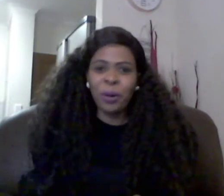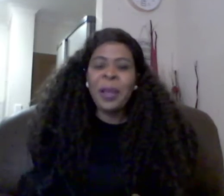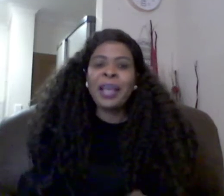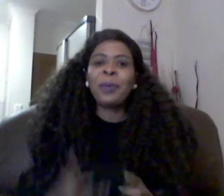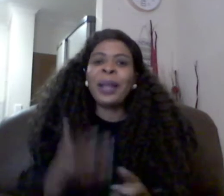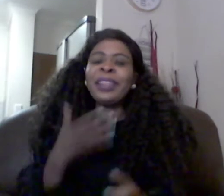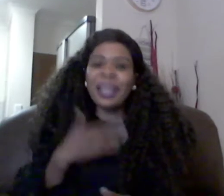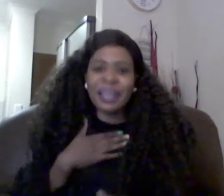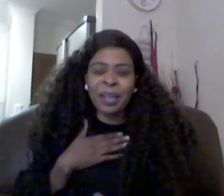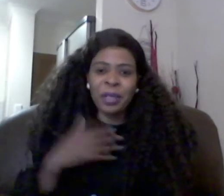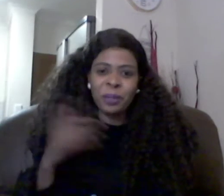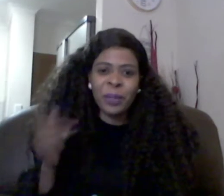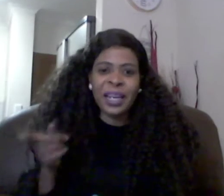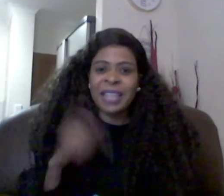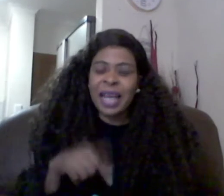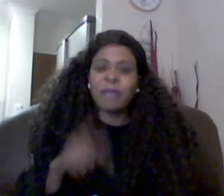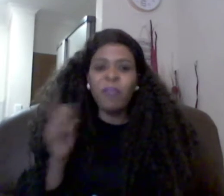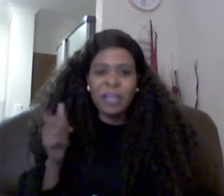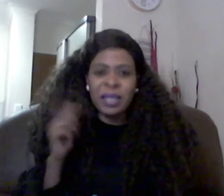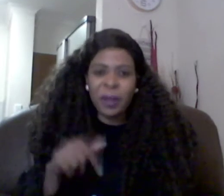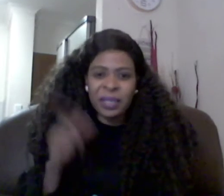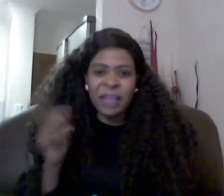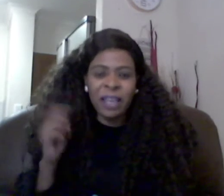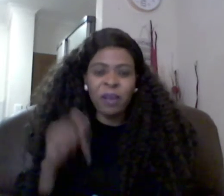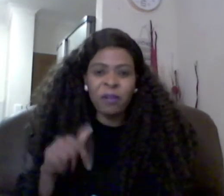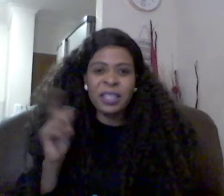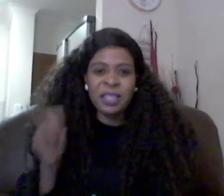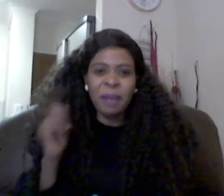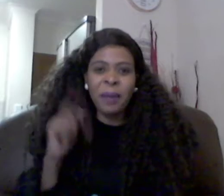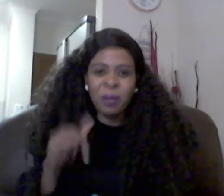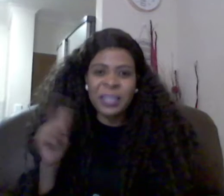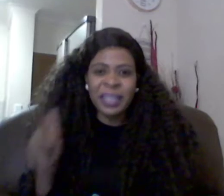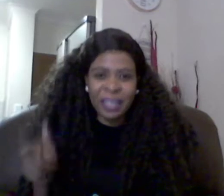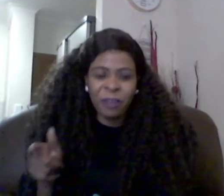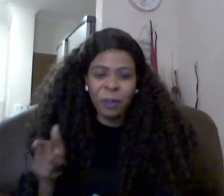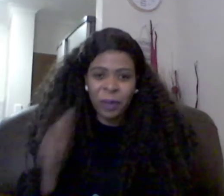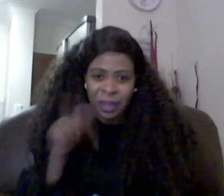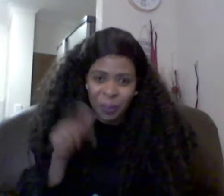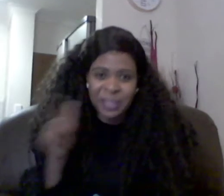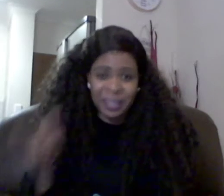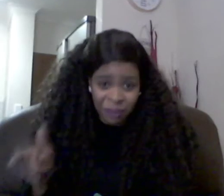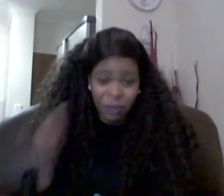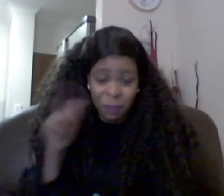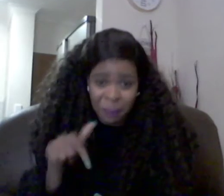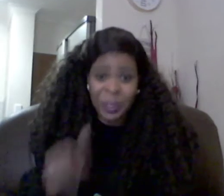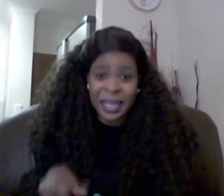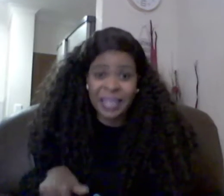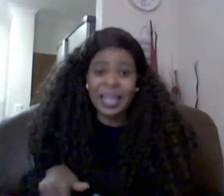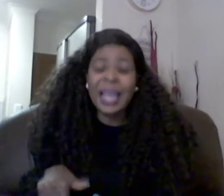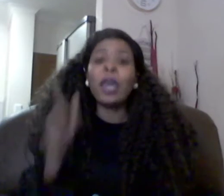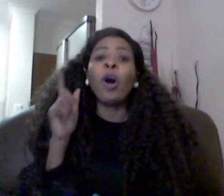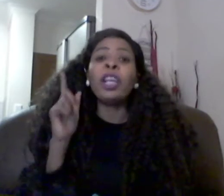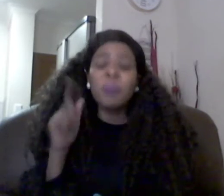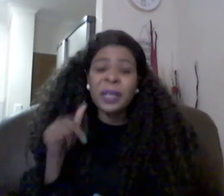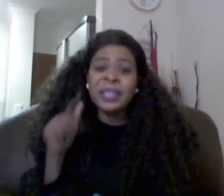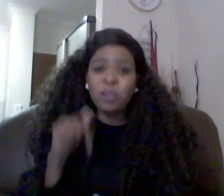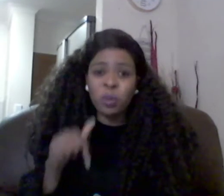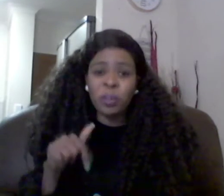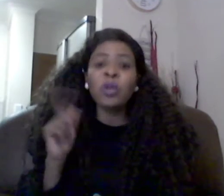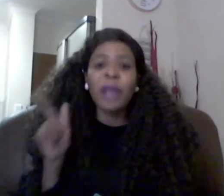one thing that the holy spirit has asked me first day when i was having a conversation about pastor given without past like given being present the holy spirit said to me do you